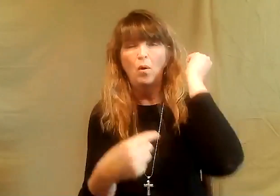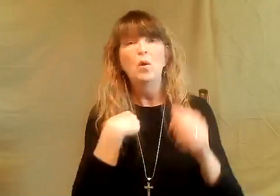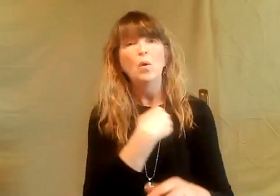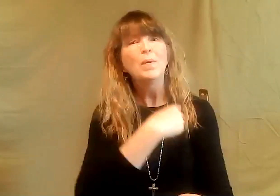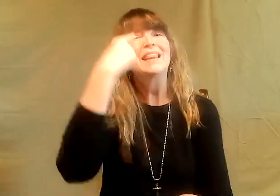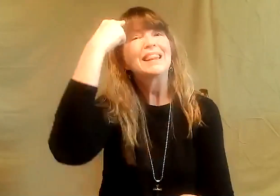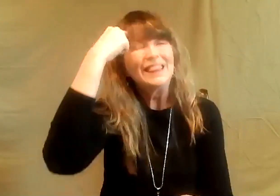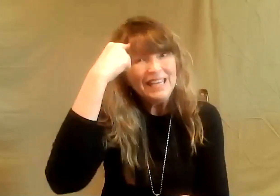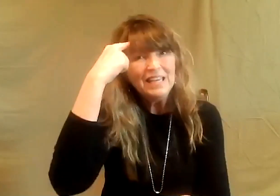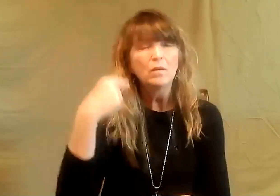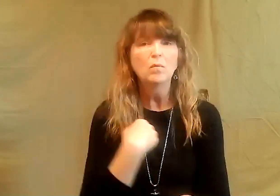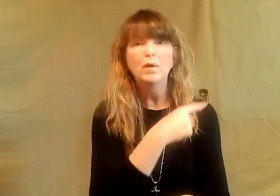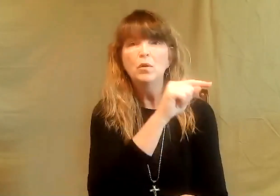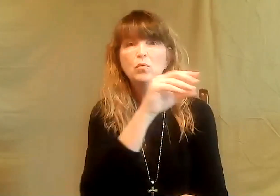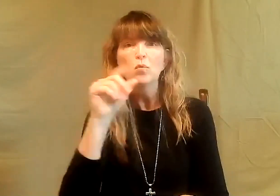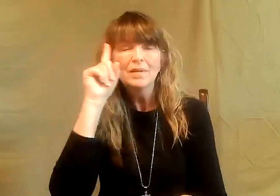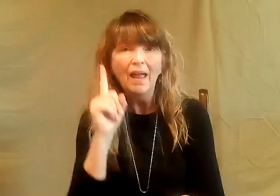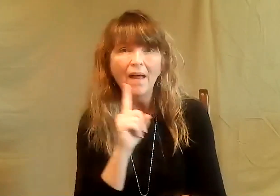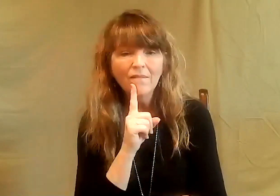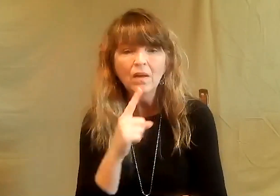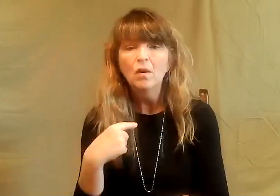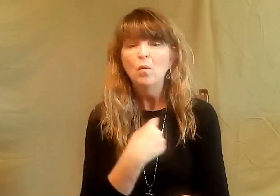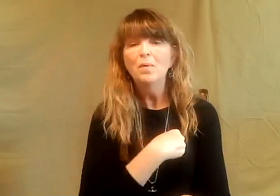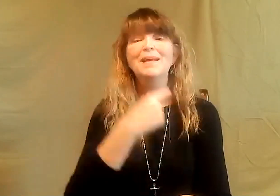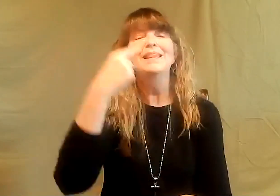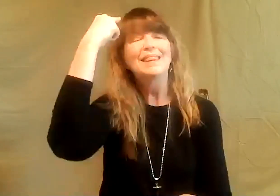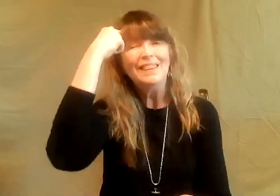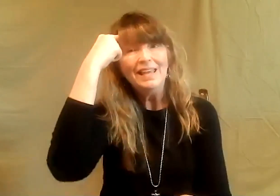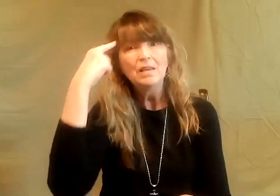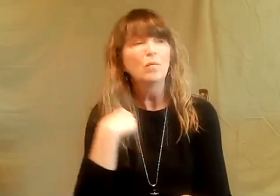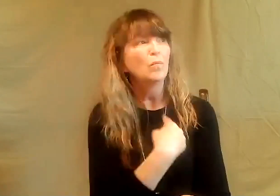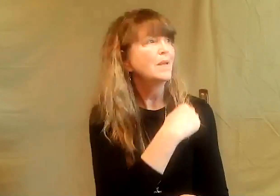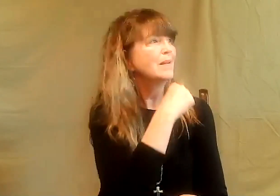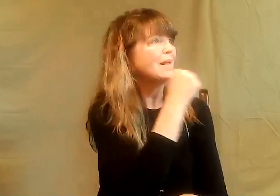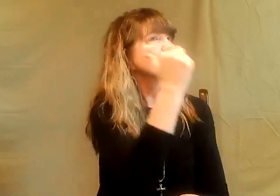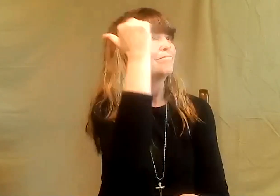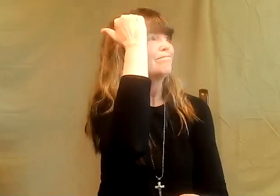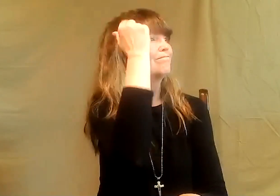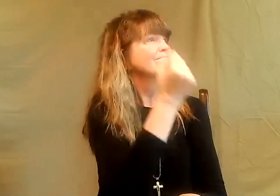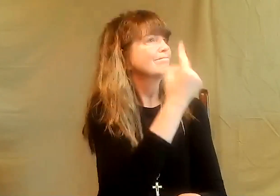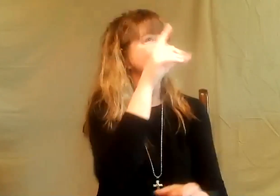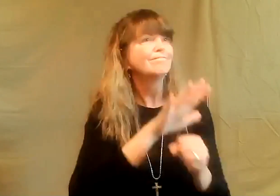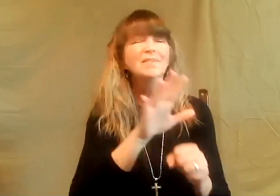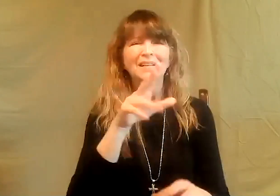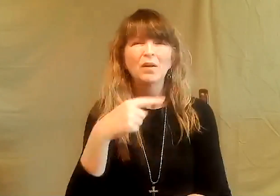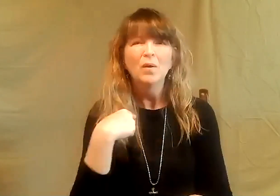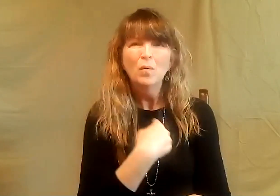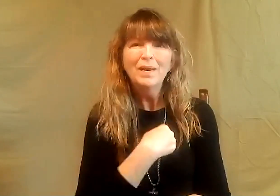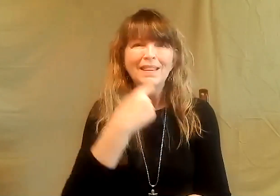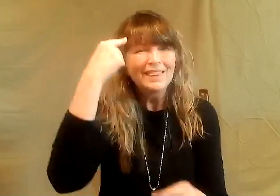construct of our mind. We think we're too poor. That's our own thinking. We think we're deaf, so we can't be used. We think we don't understand